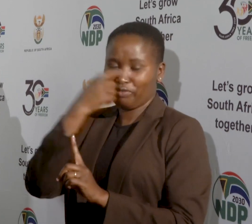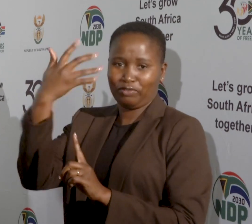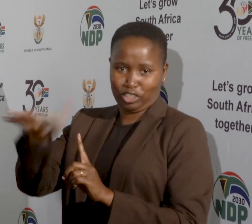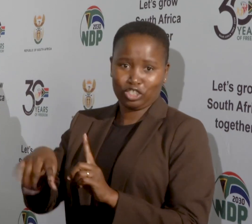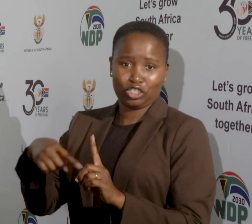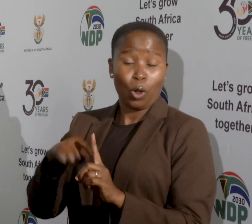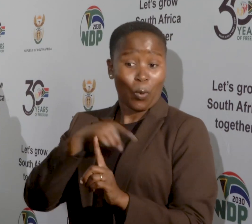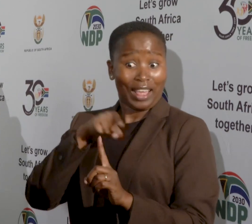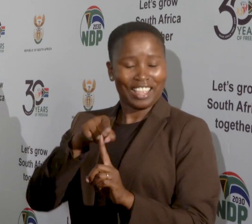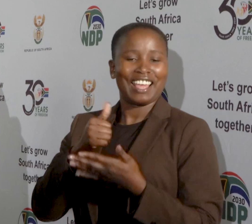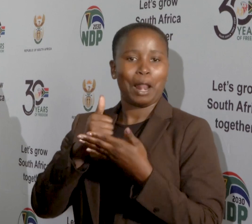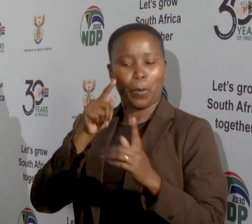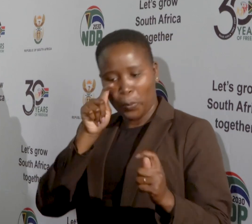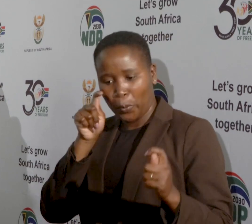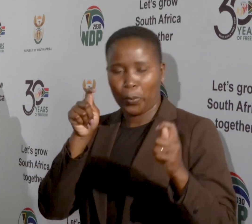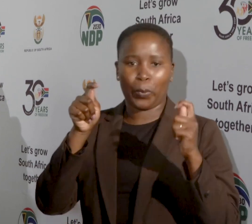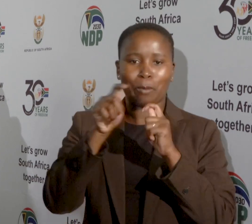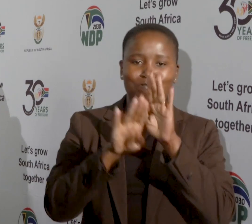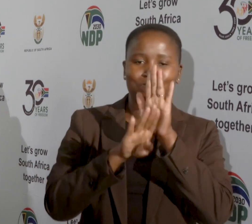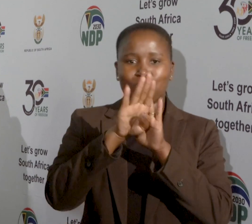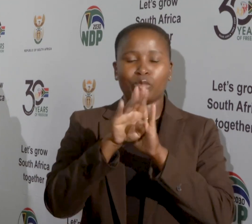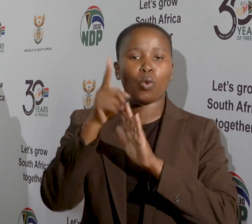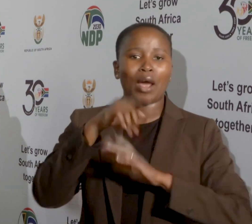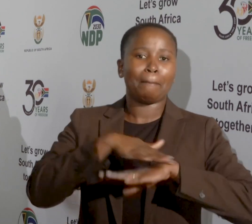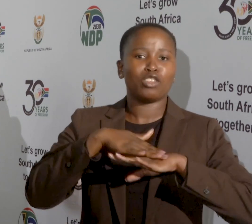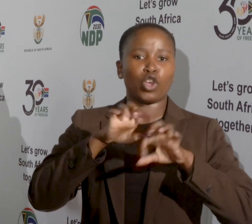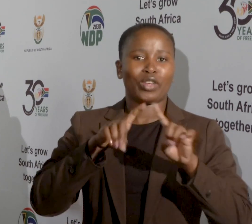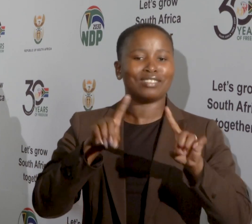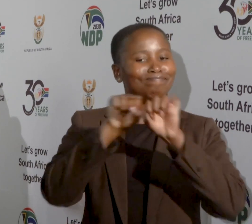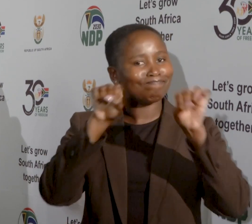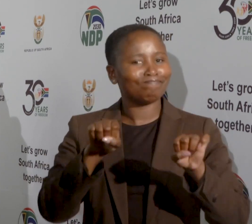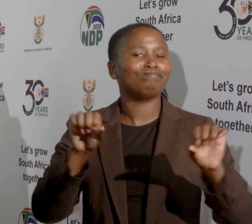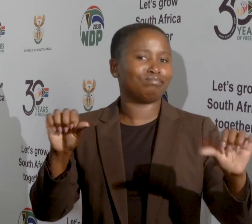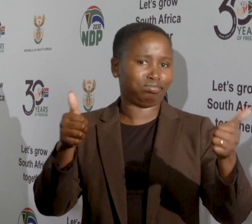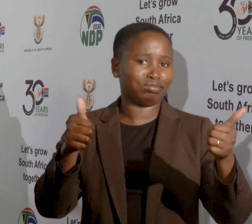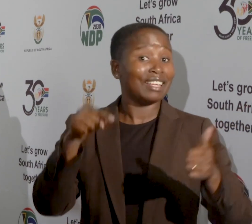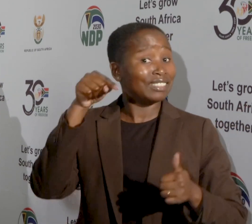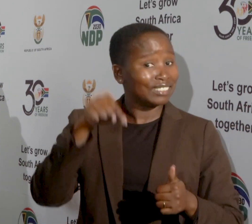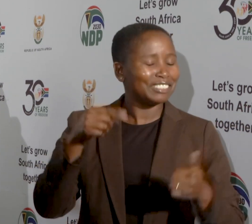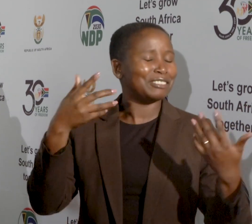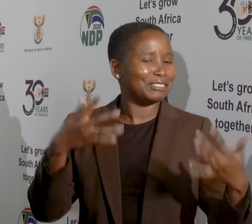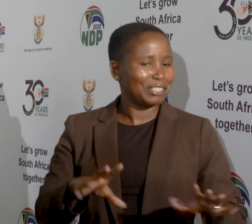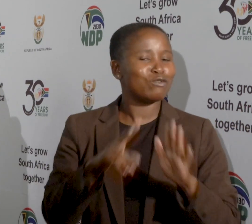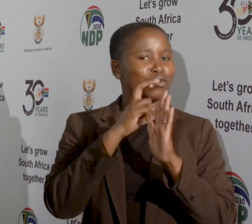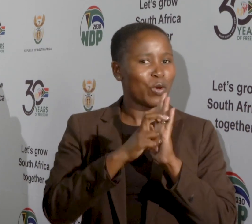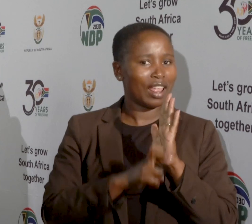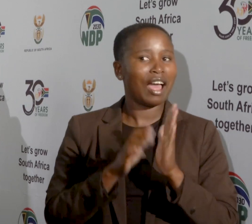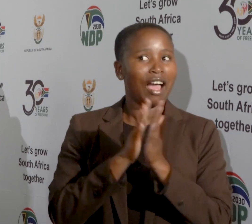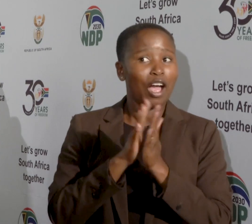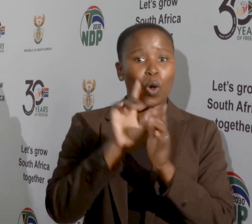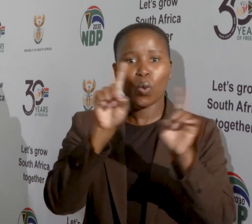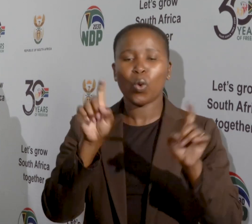step towards transforming and enhancing our basic education system. This landmark legislation requires schools governing